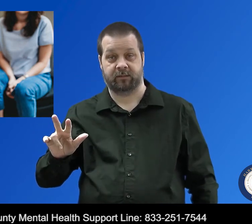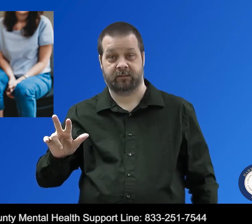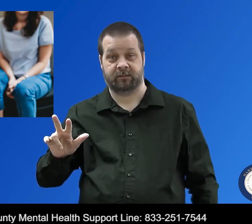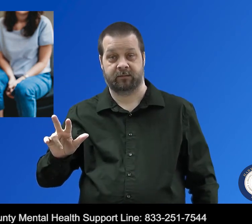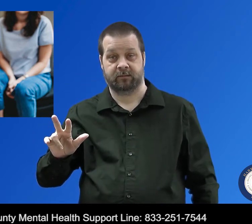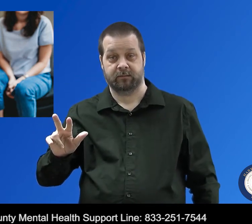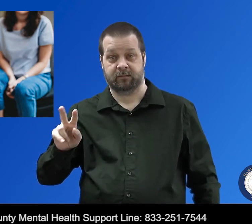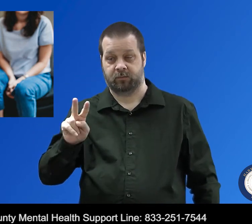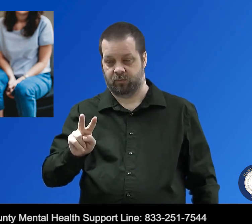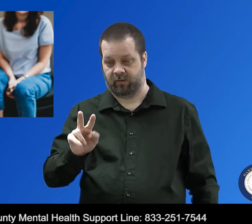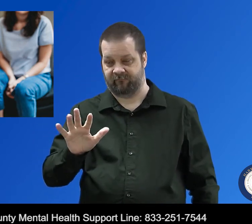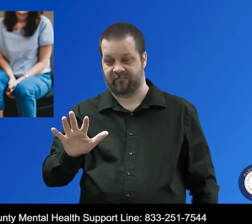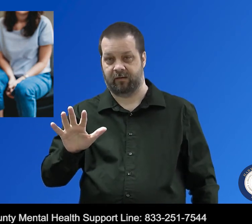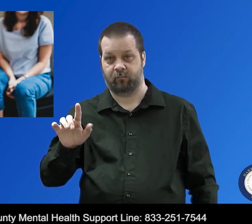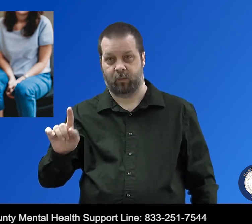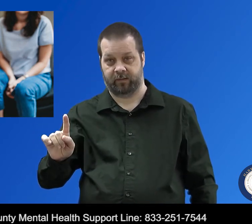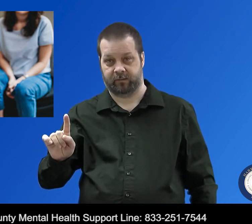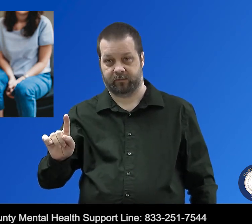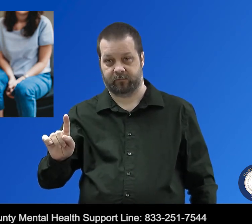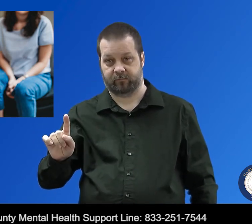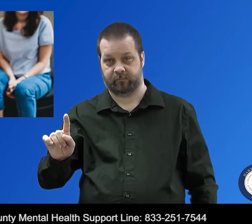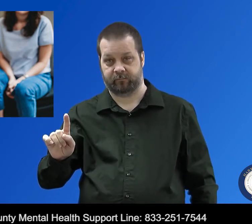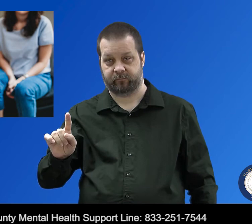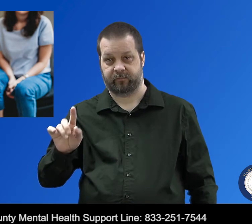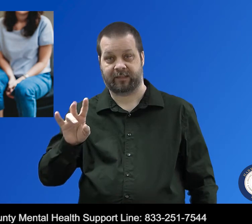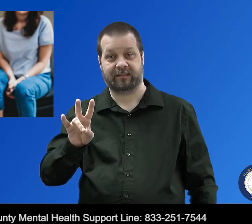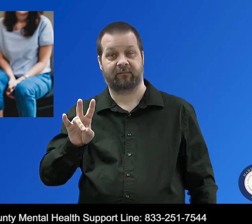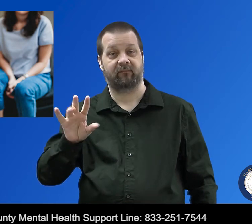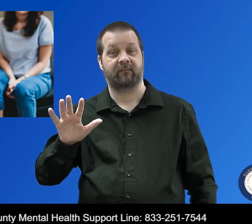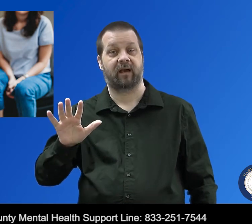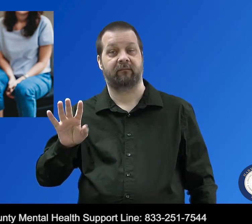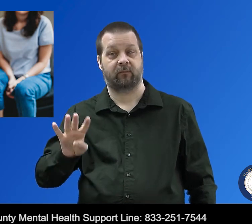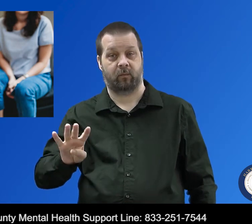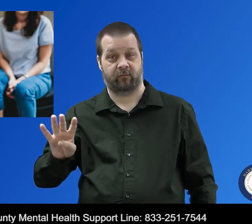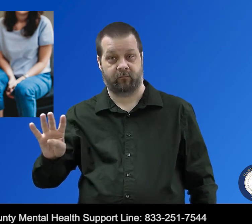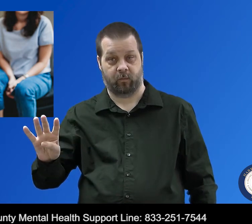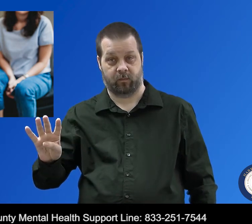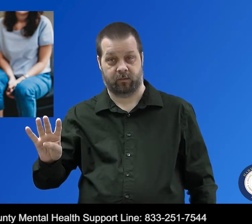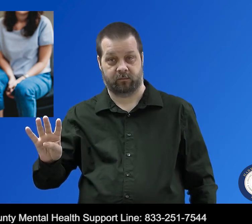-251-7544.